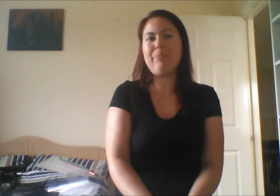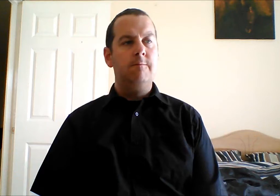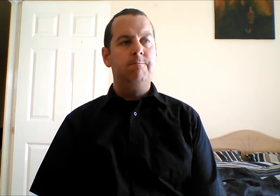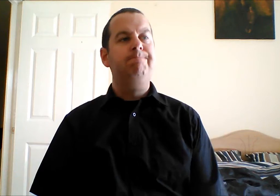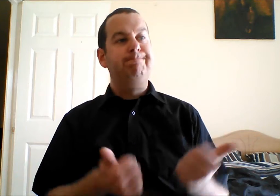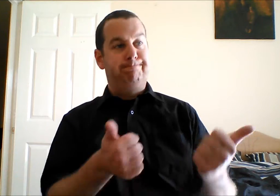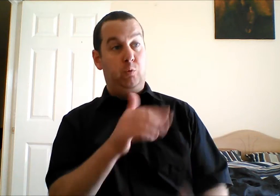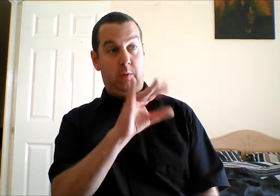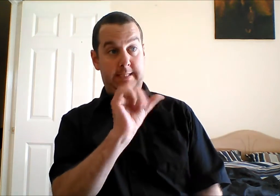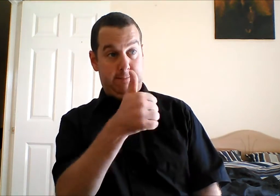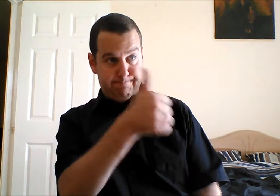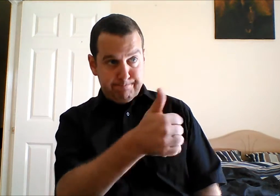That's Lisa. What about you, Deirdre?